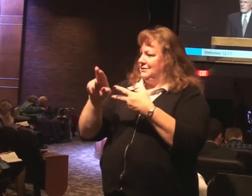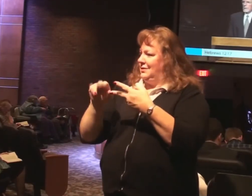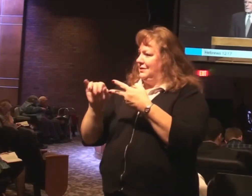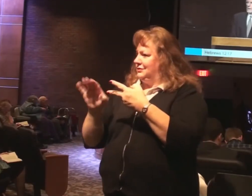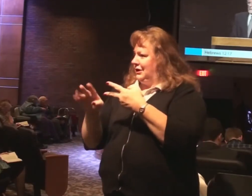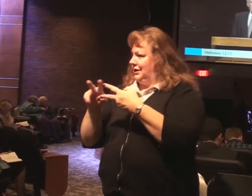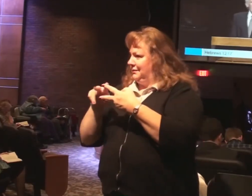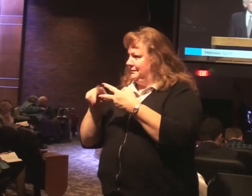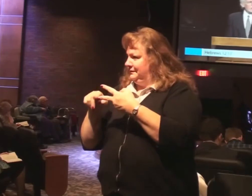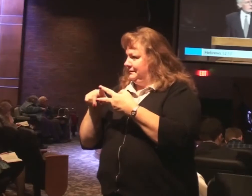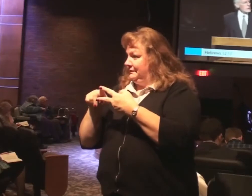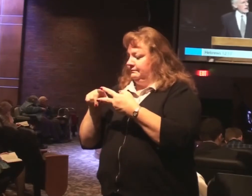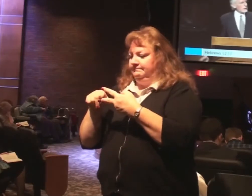And it's passed on to Jacob.